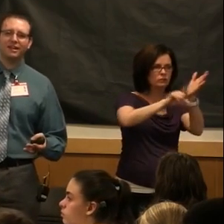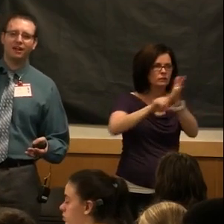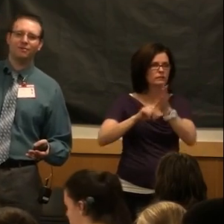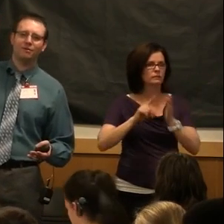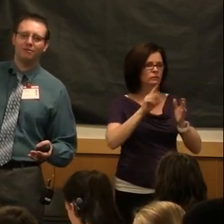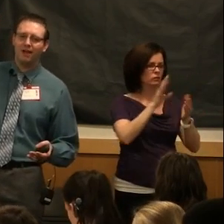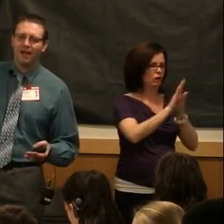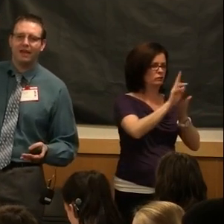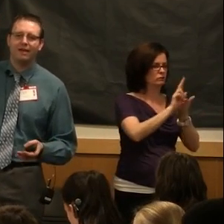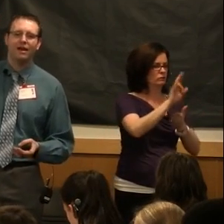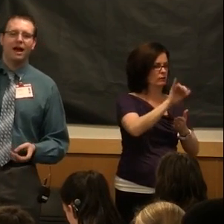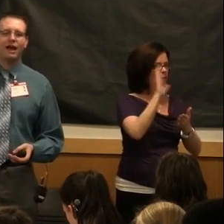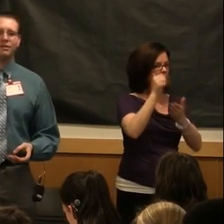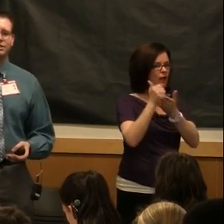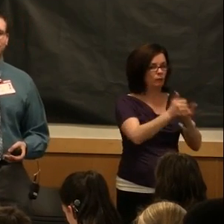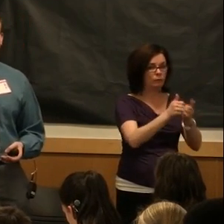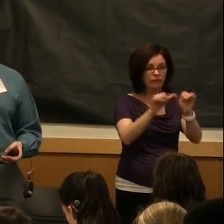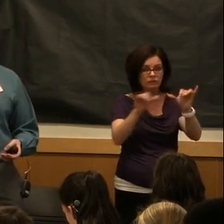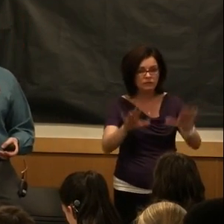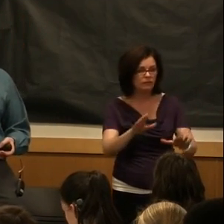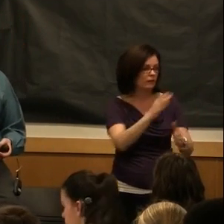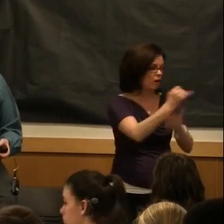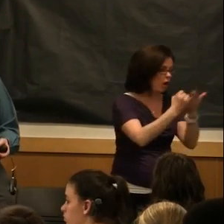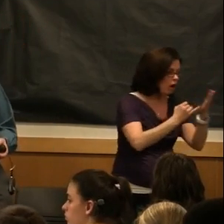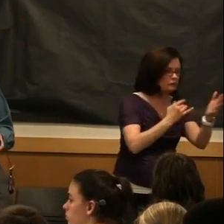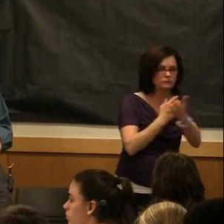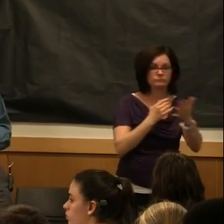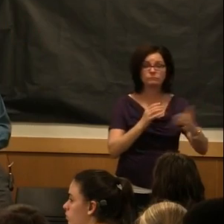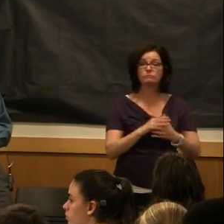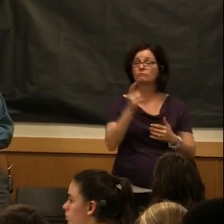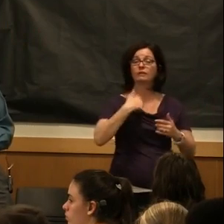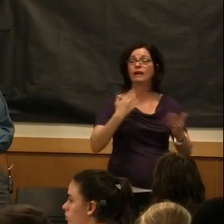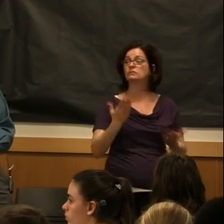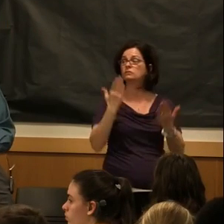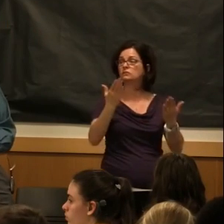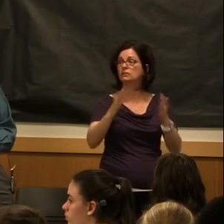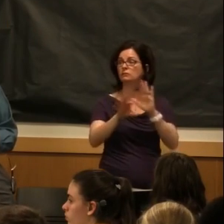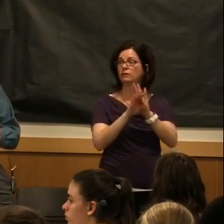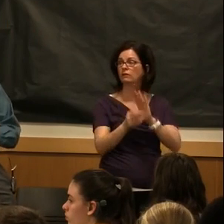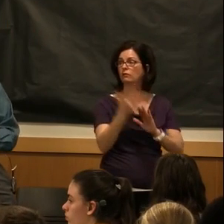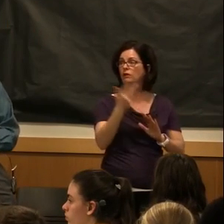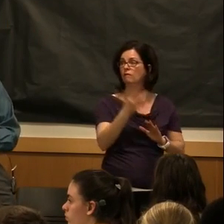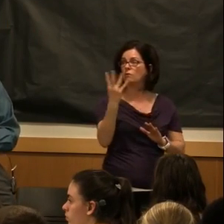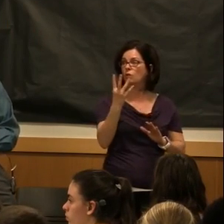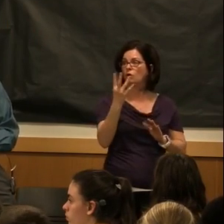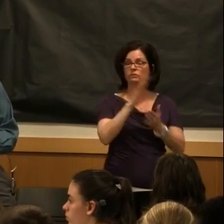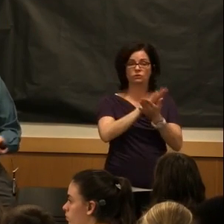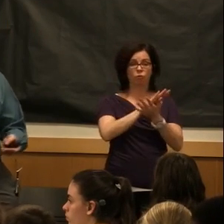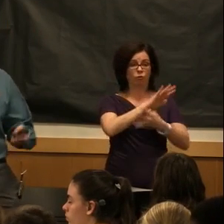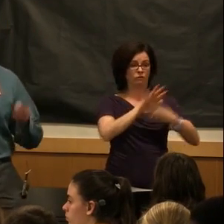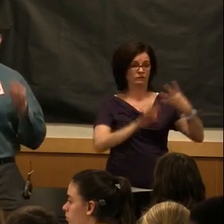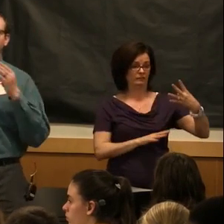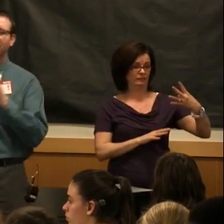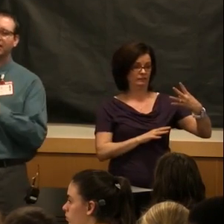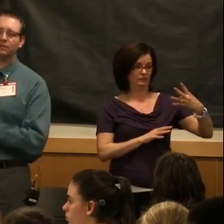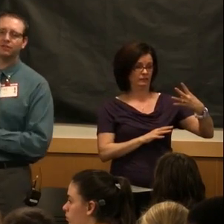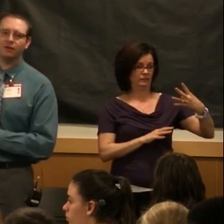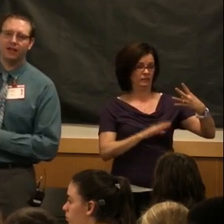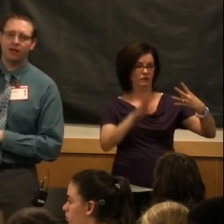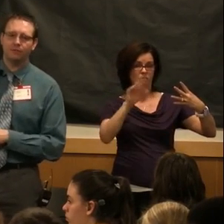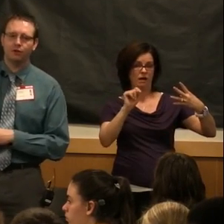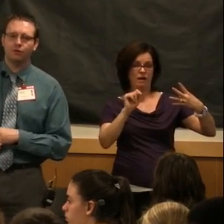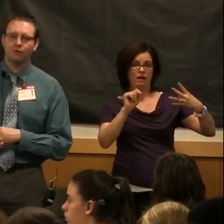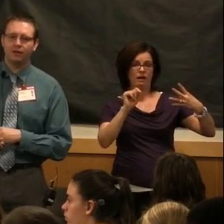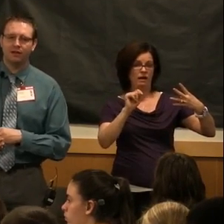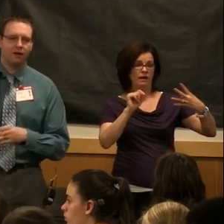So that's going to help you apply. I always suggest that you choose three or four schools that you want to apply to, because that's